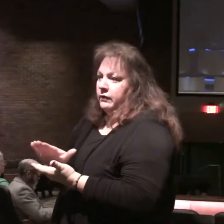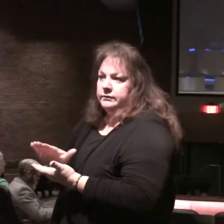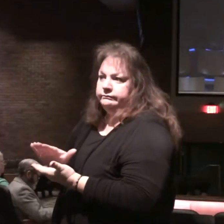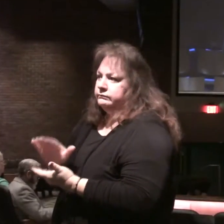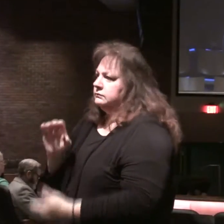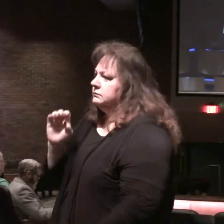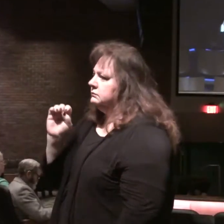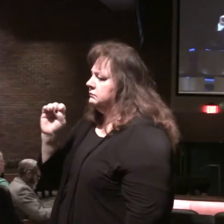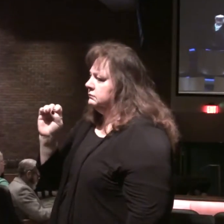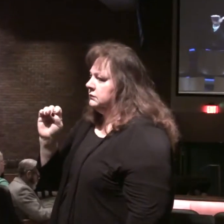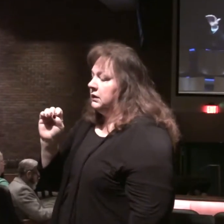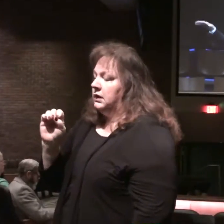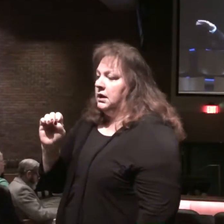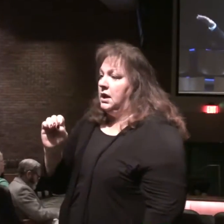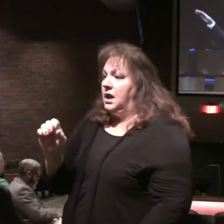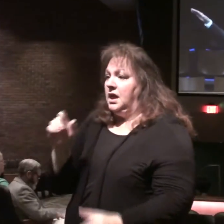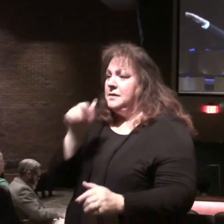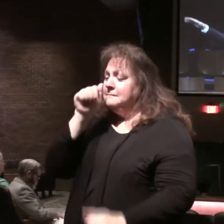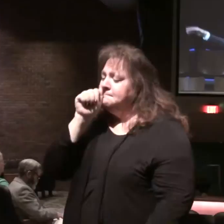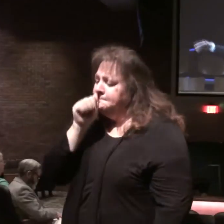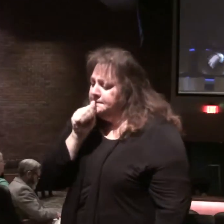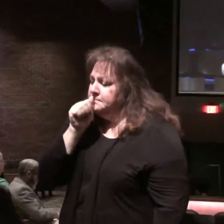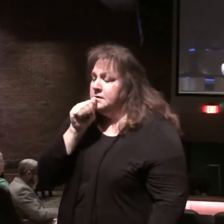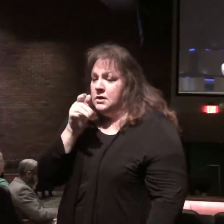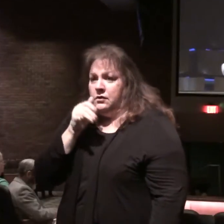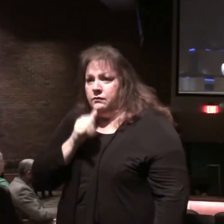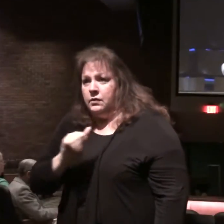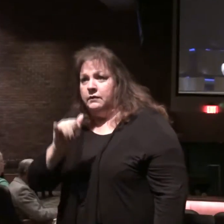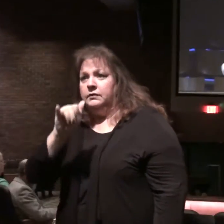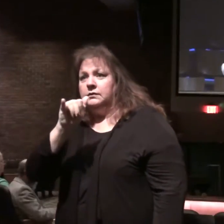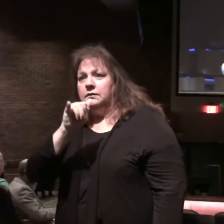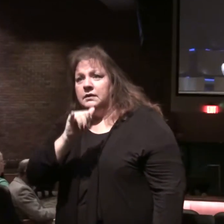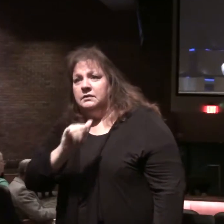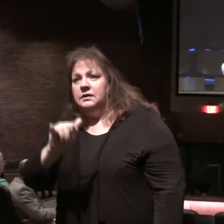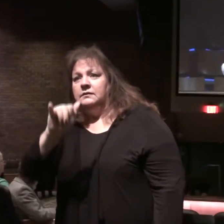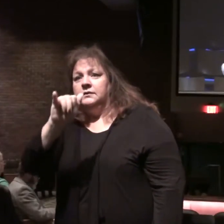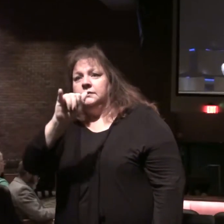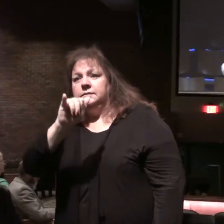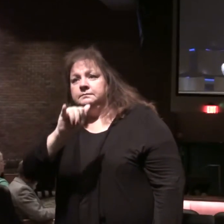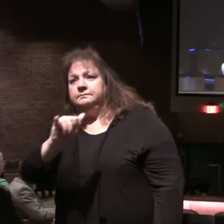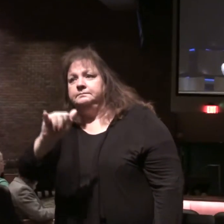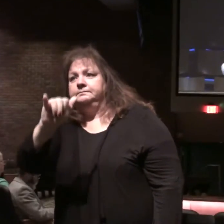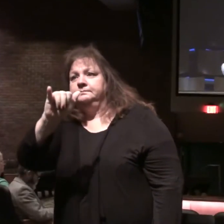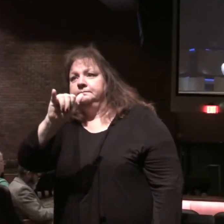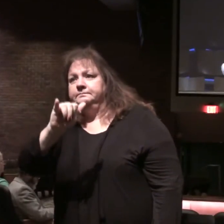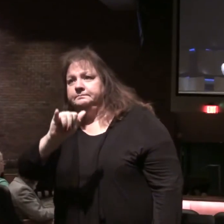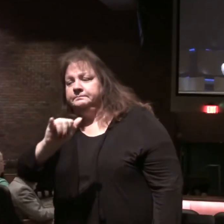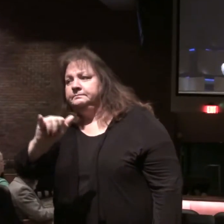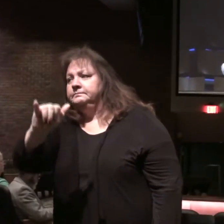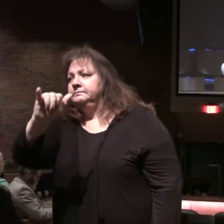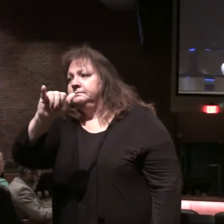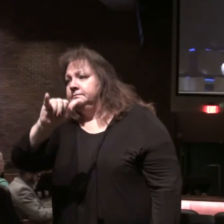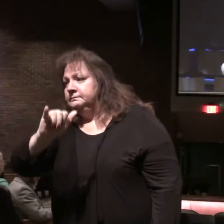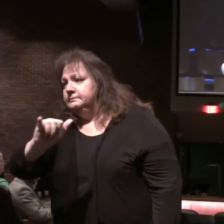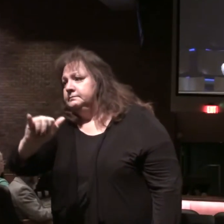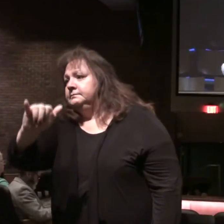on into the ages of the ages. Forever and ever.